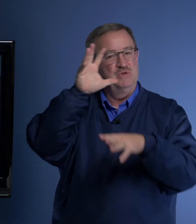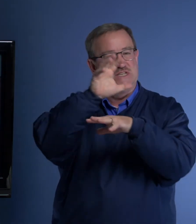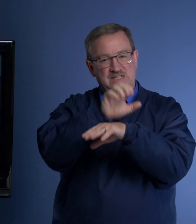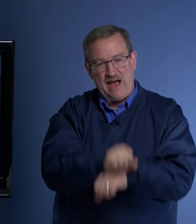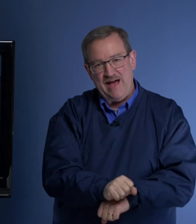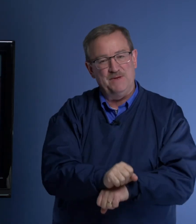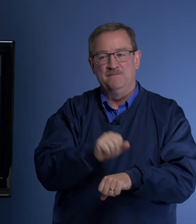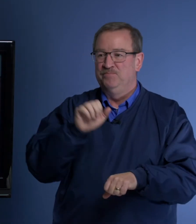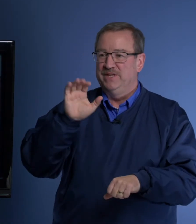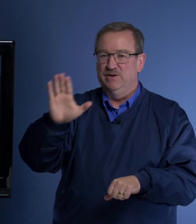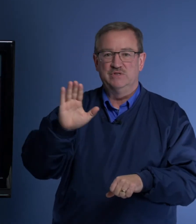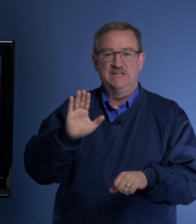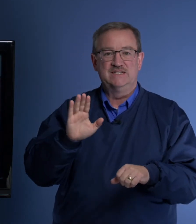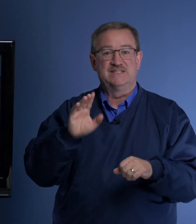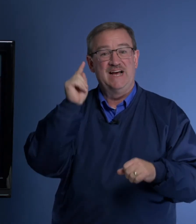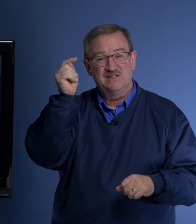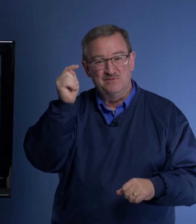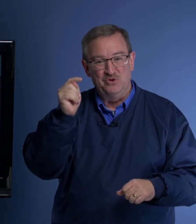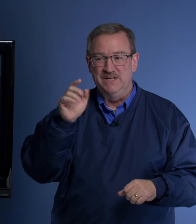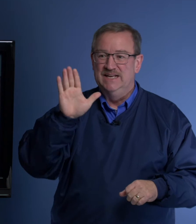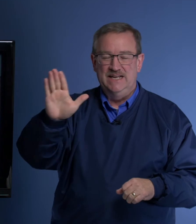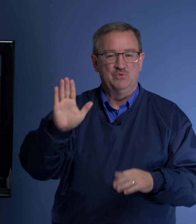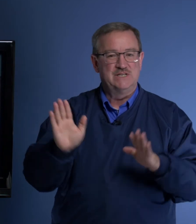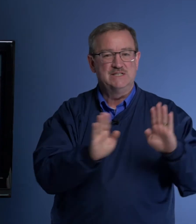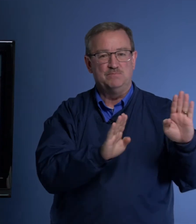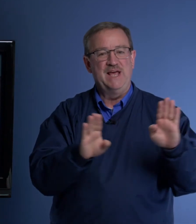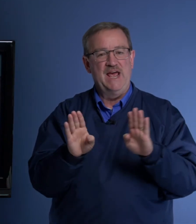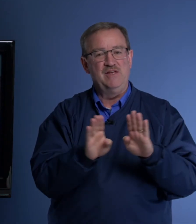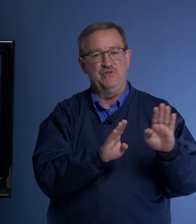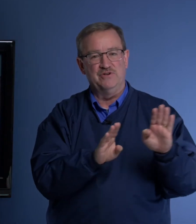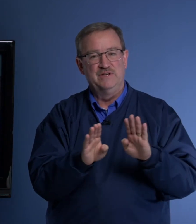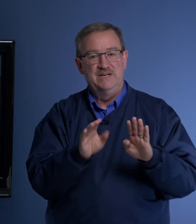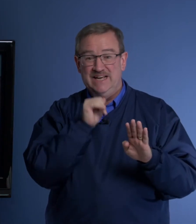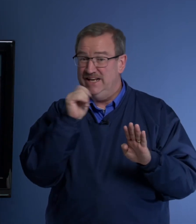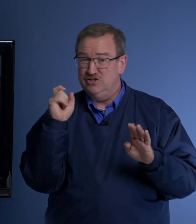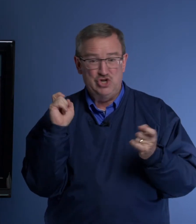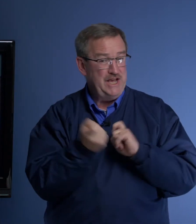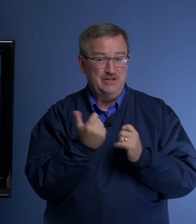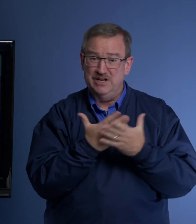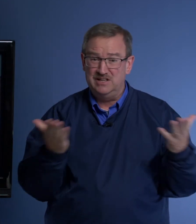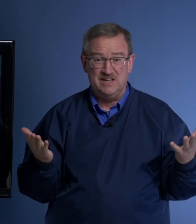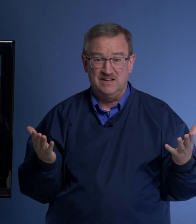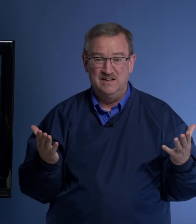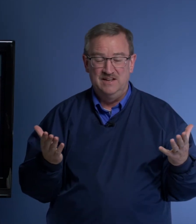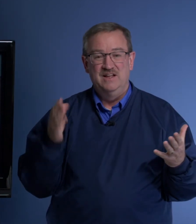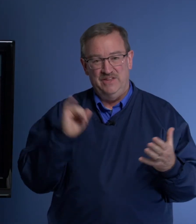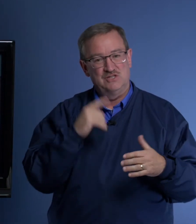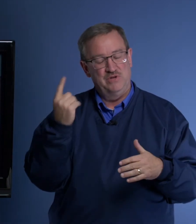was his habit. It was his testimony. It was his behavior. He didn't change anything. That's what